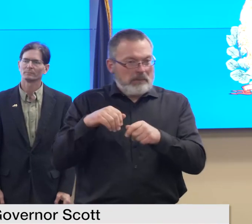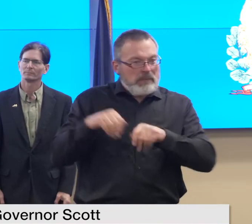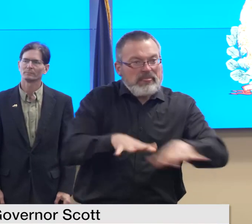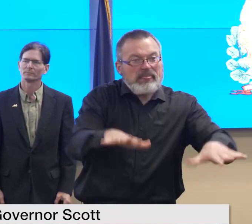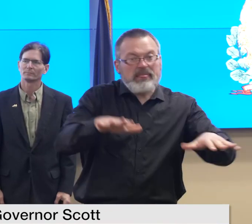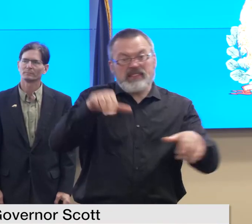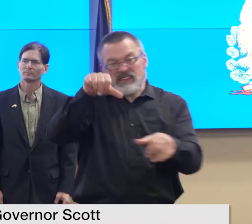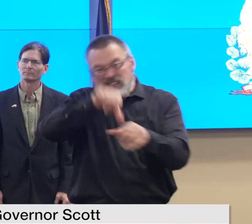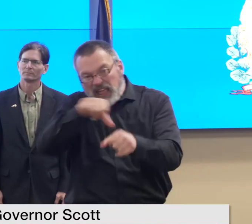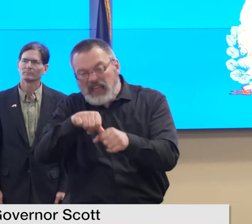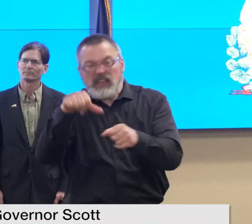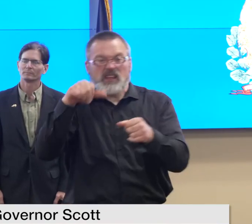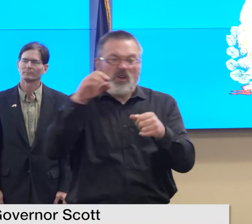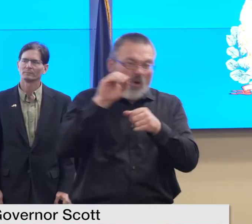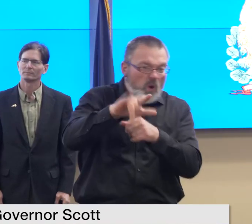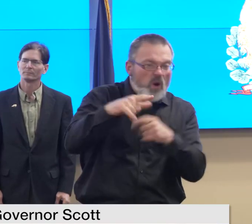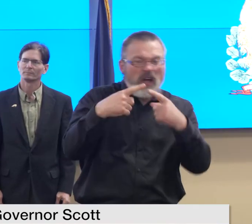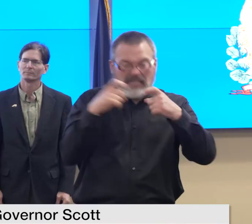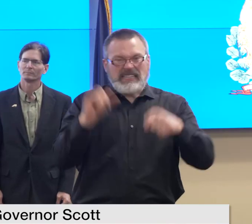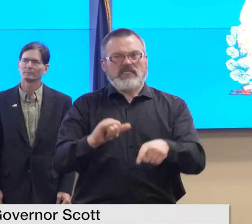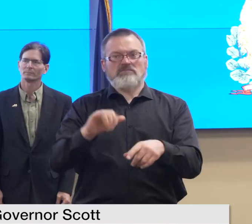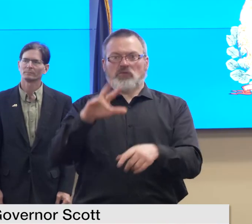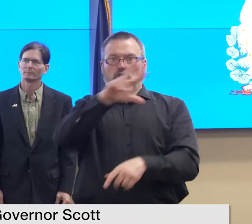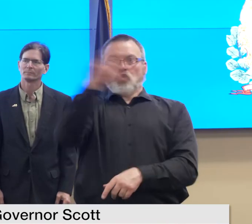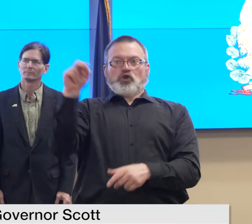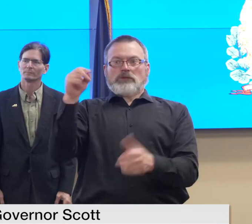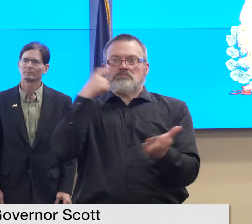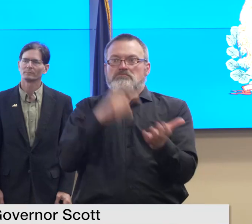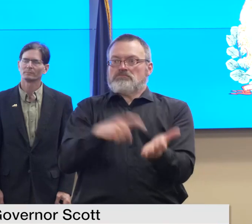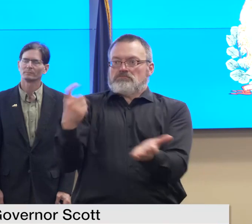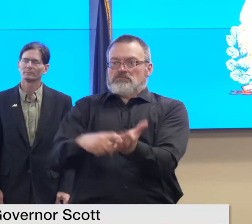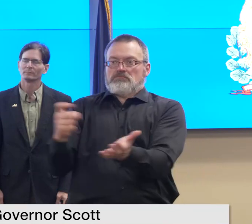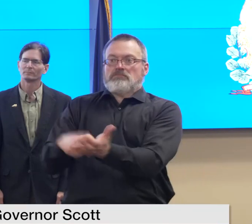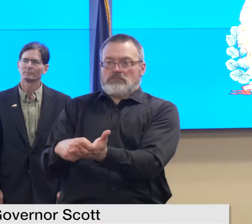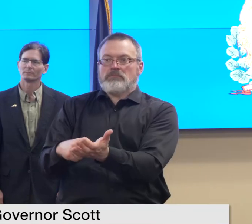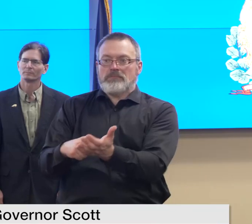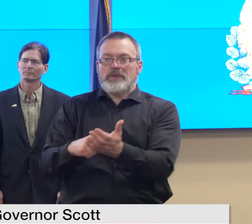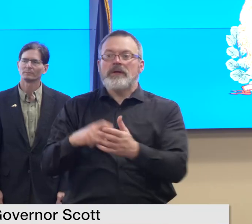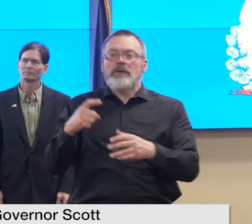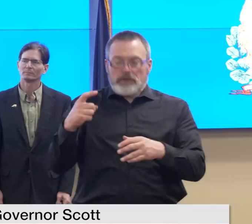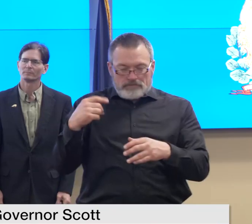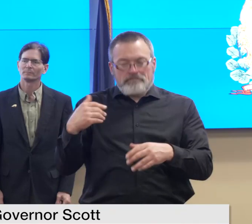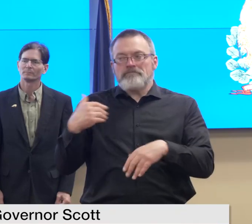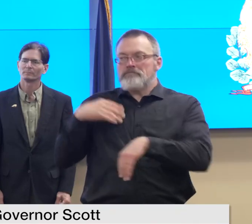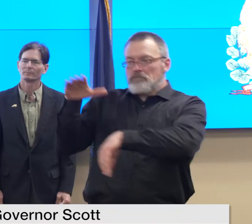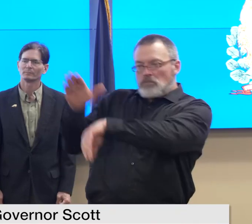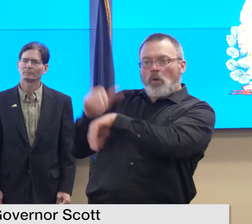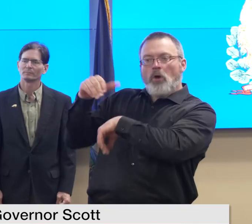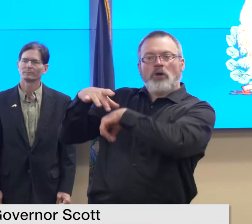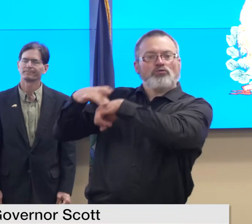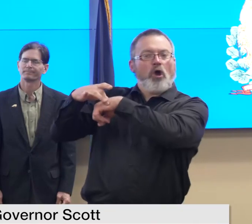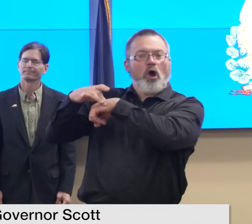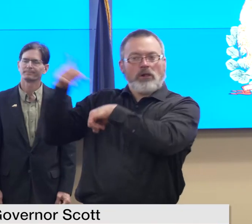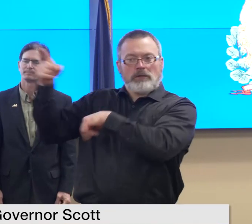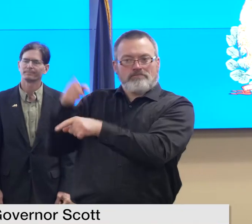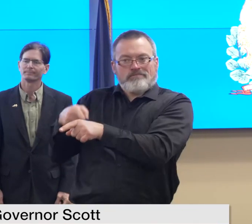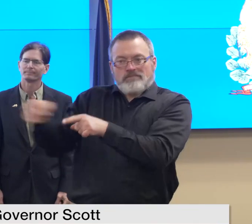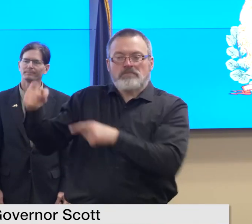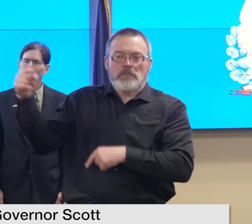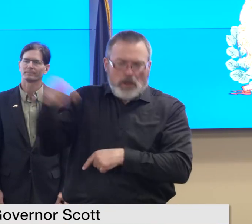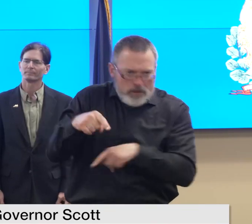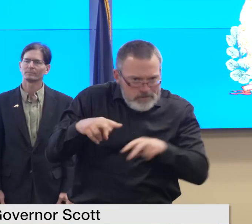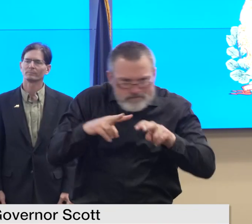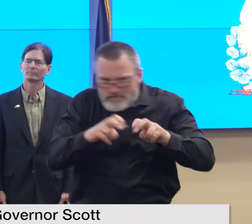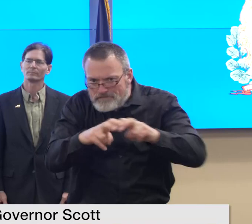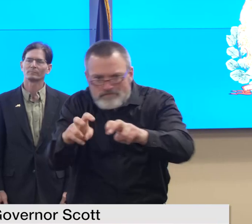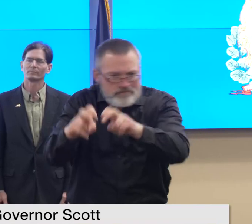has fielded more than a dozen reports of landslide activity and continues to make daily site visits to assess impacted properties